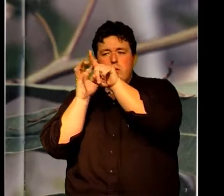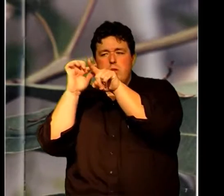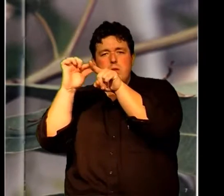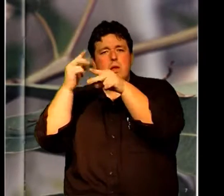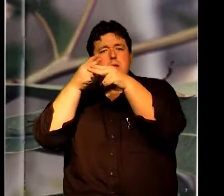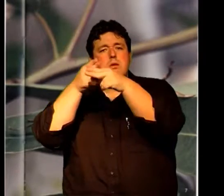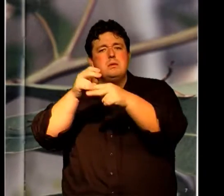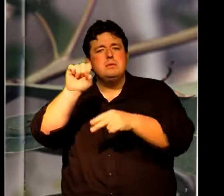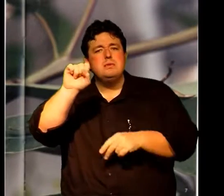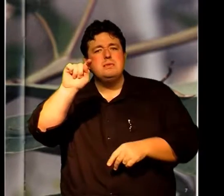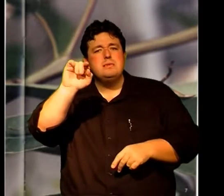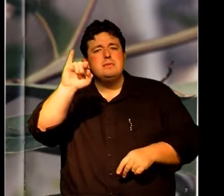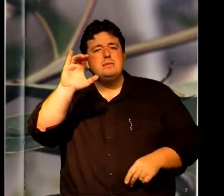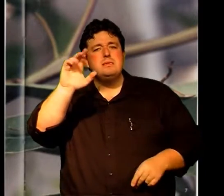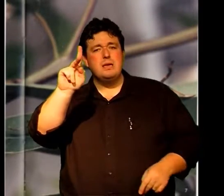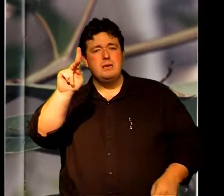Looks like the plant's sticks